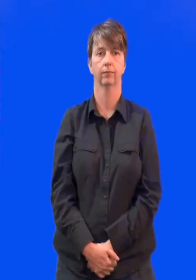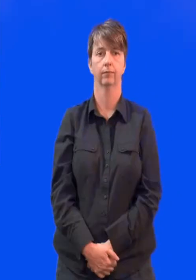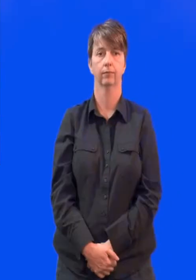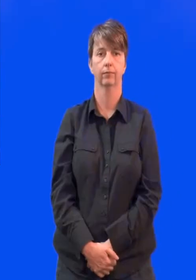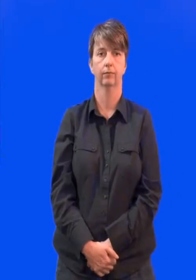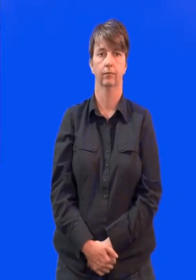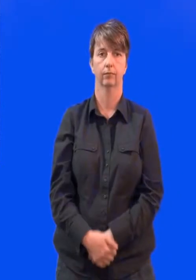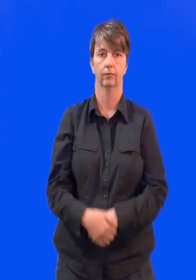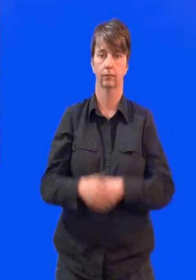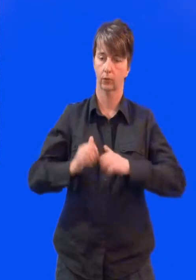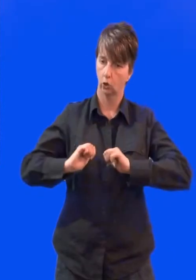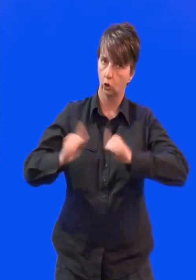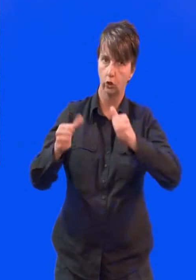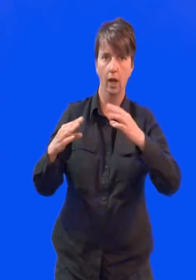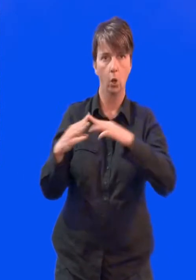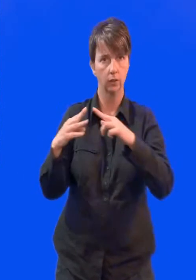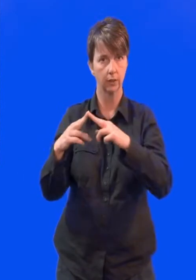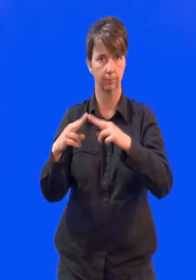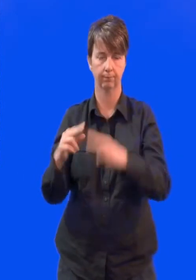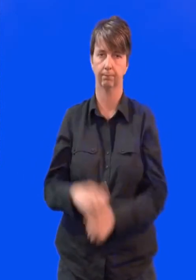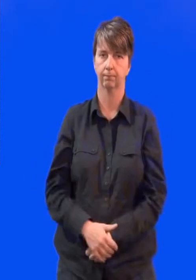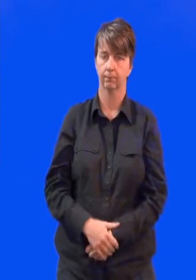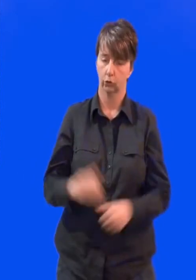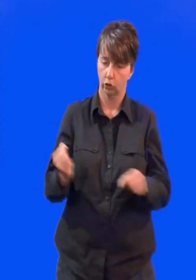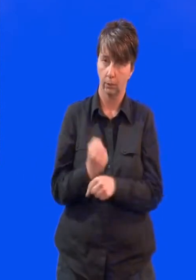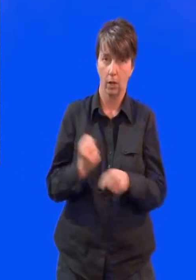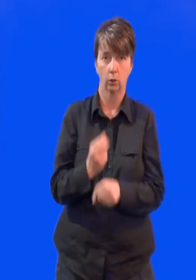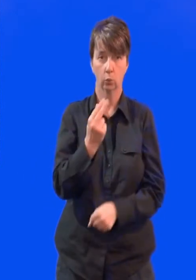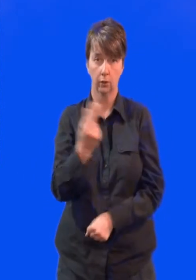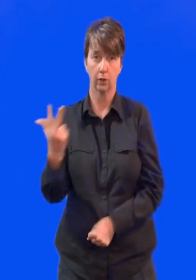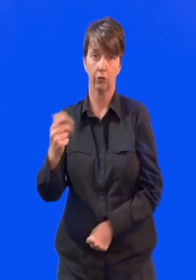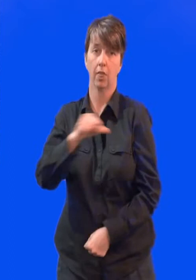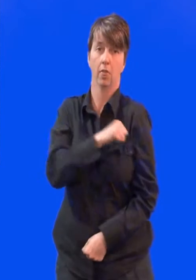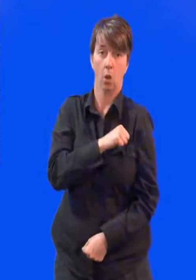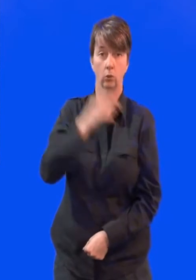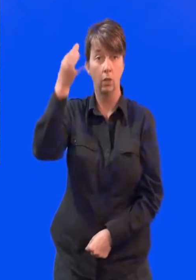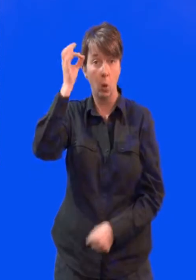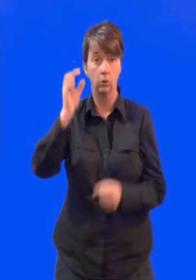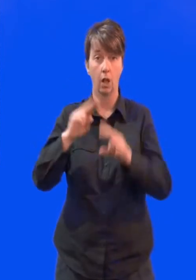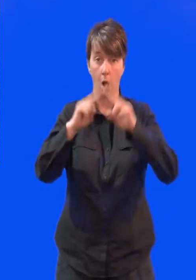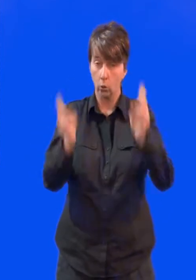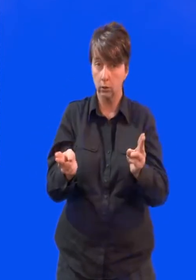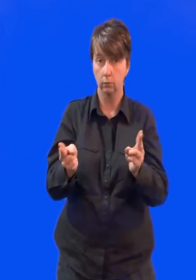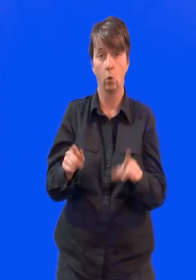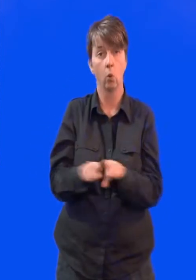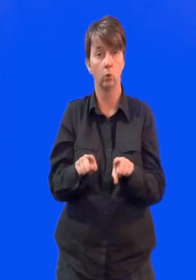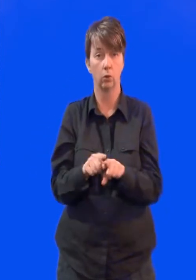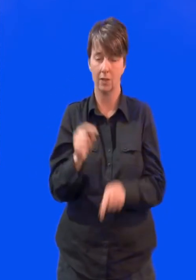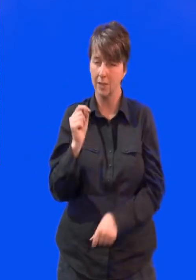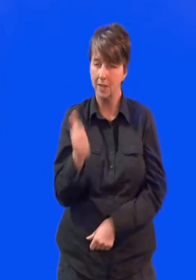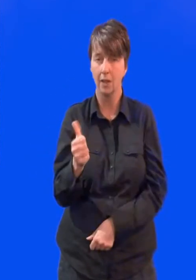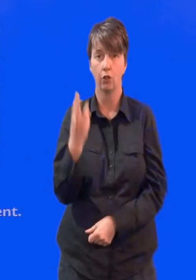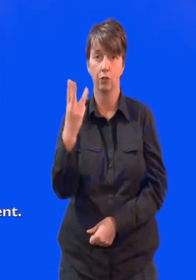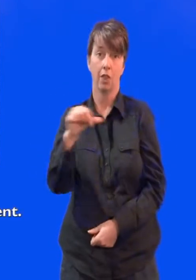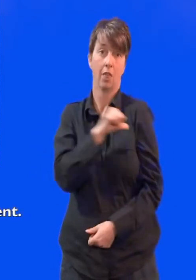A decent home to live in. Our council fixed up almost 3,000 empty houses. Repaired 23,000